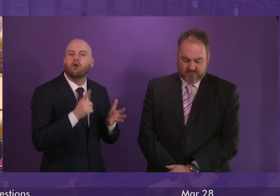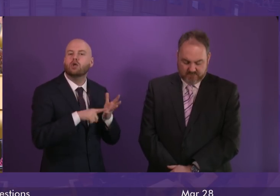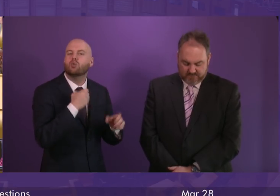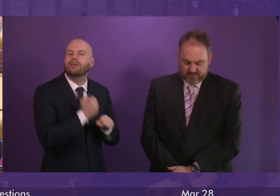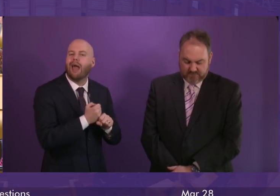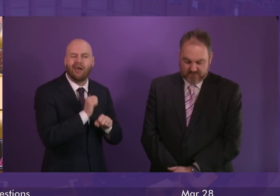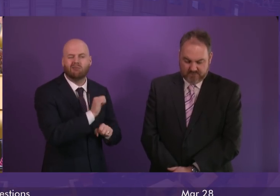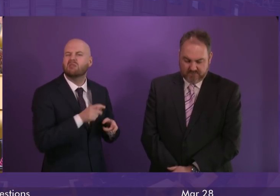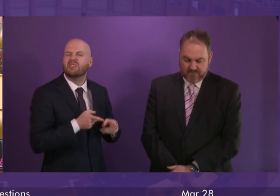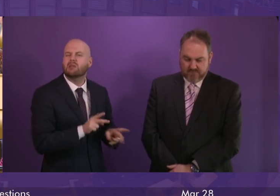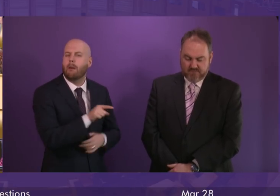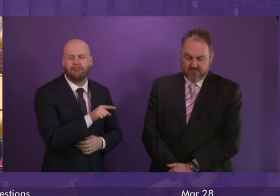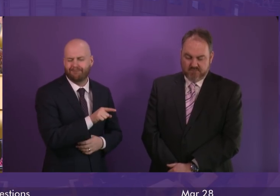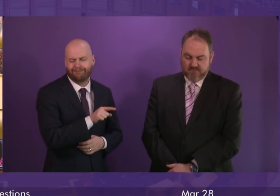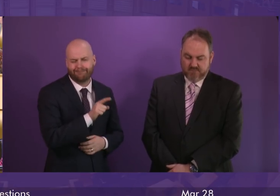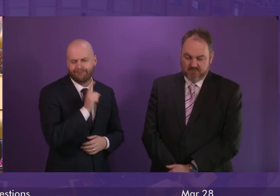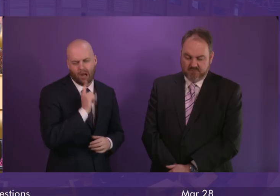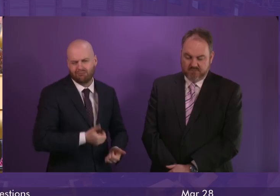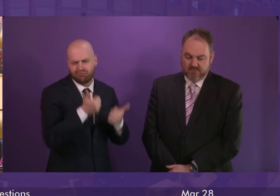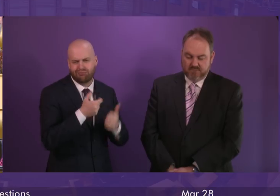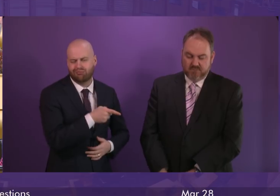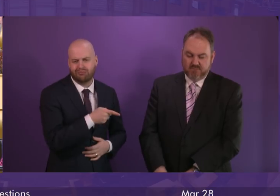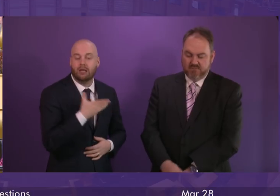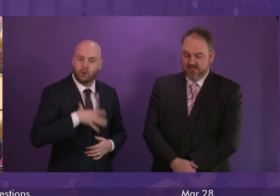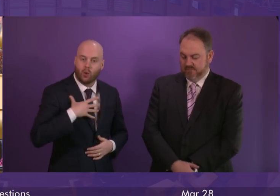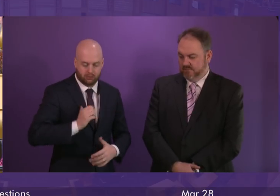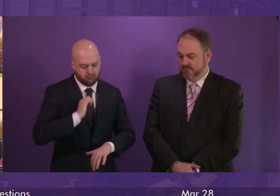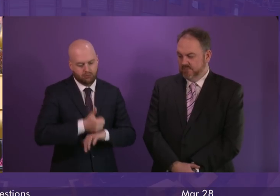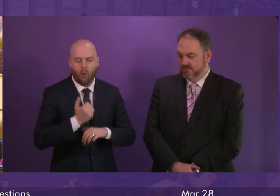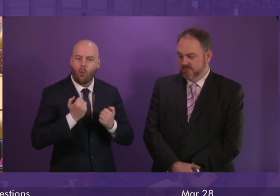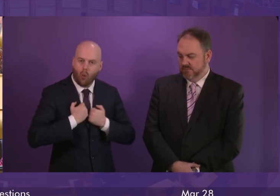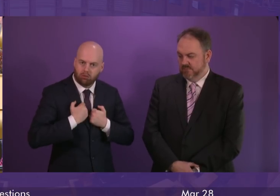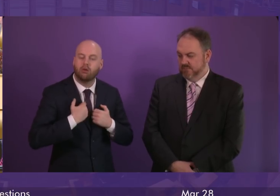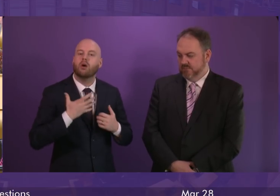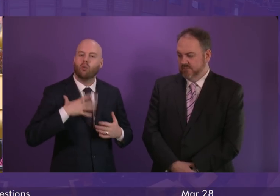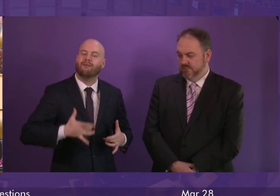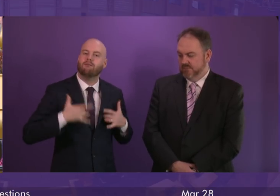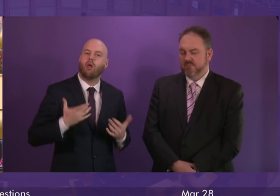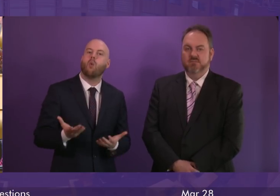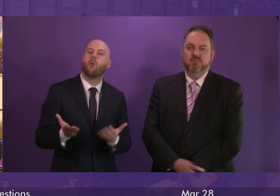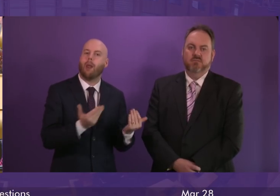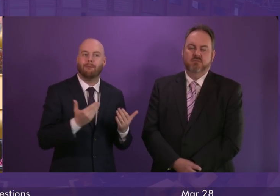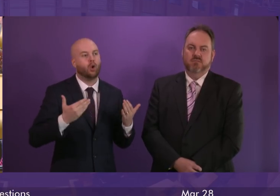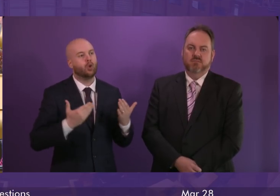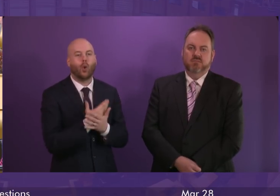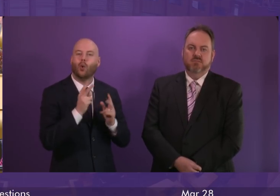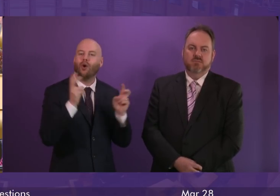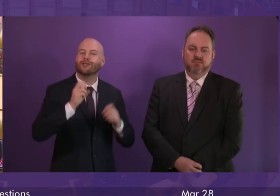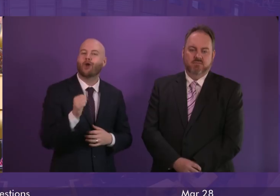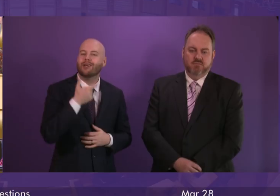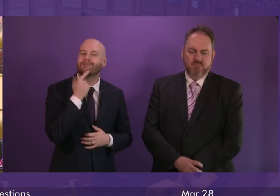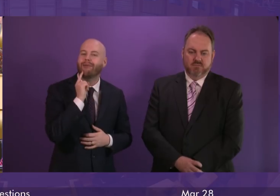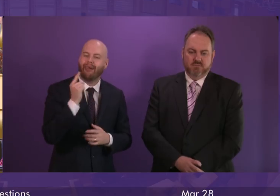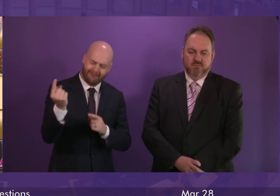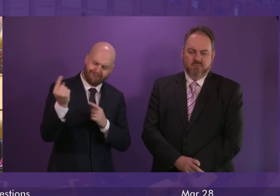less restrictive, more humane system that meets our needs and also provides a welcoming environment for new Scots and their families. The Migration Minister